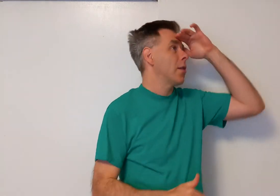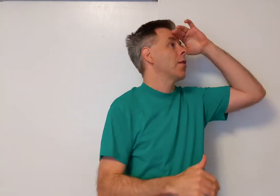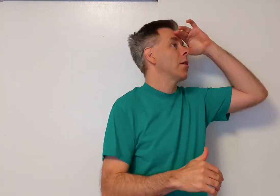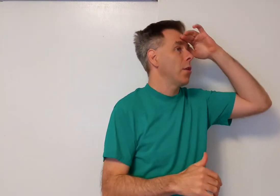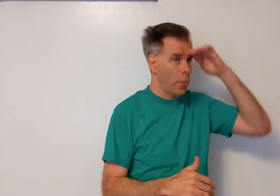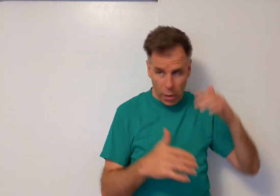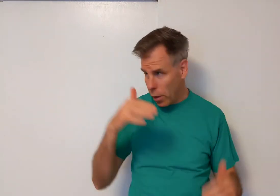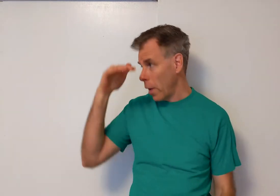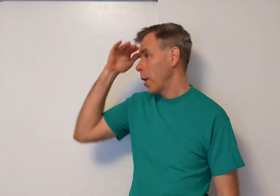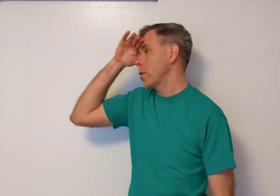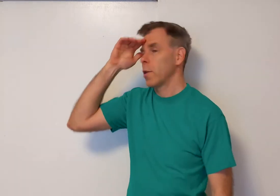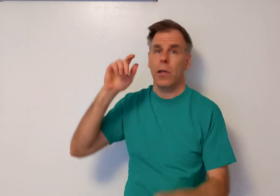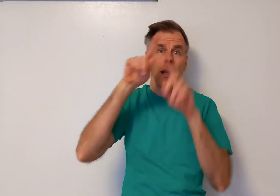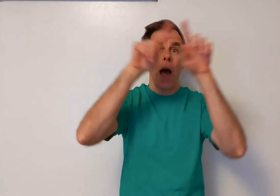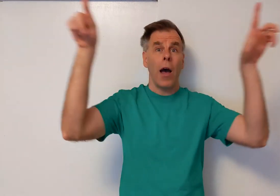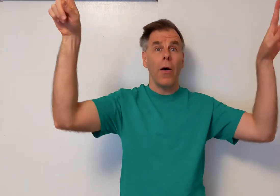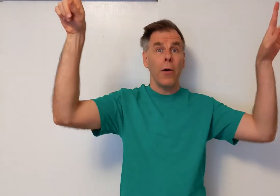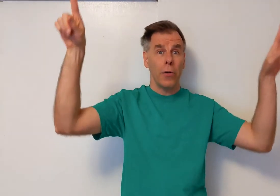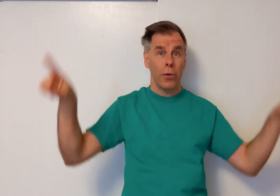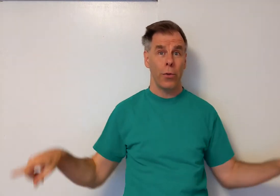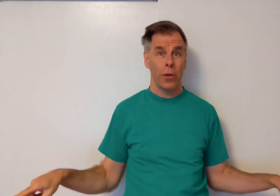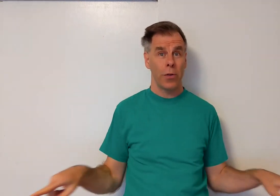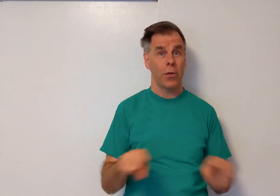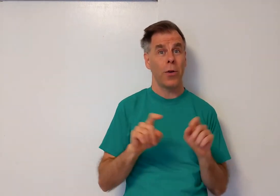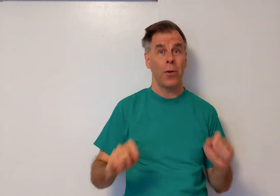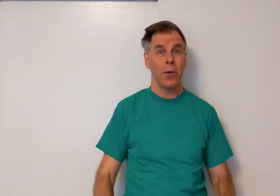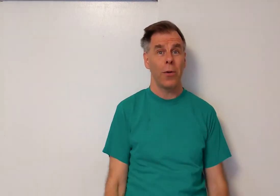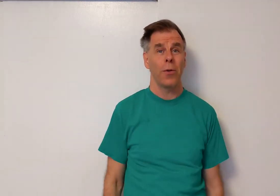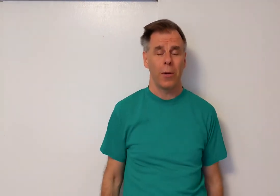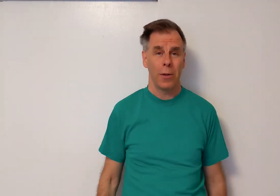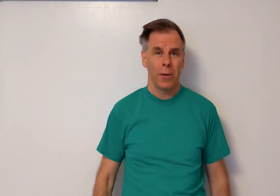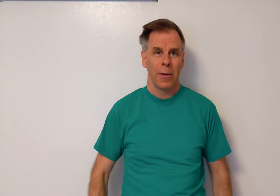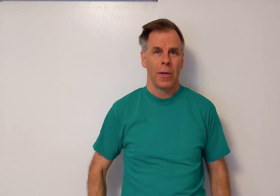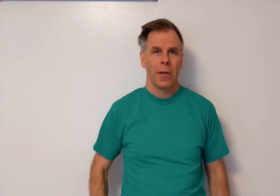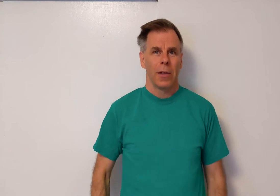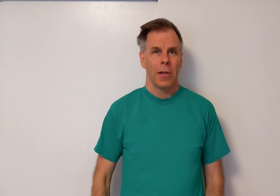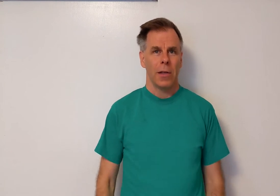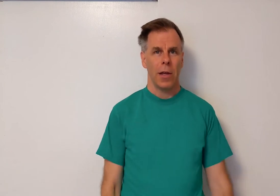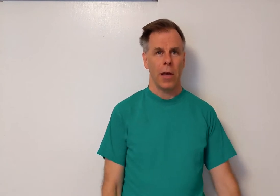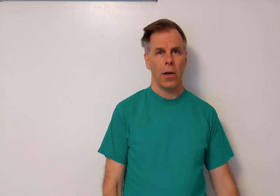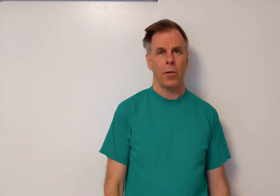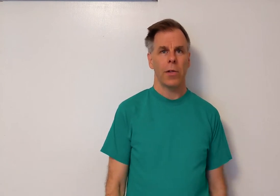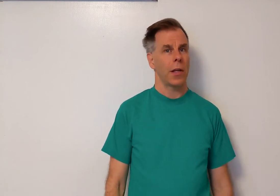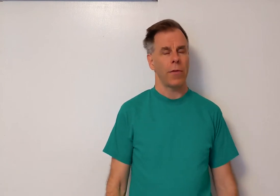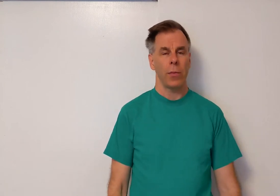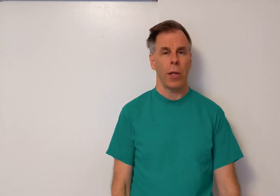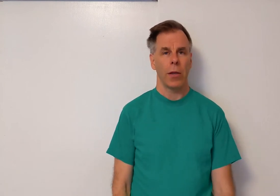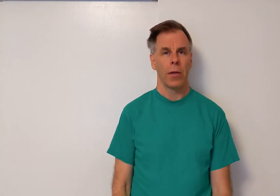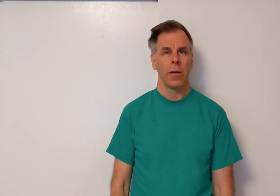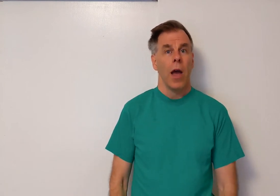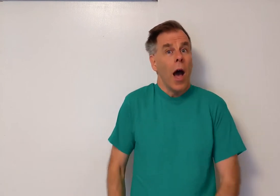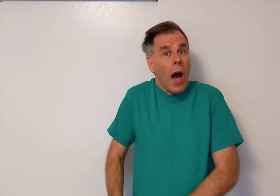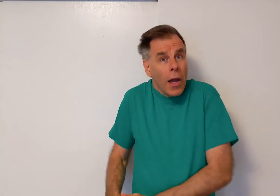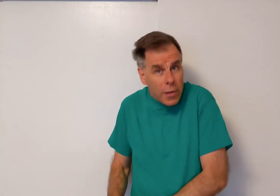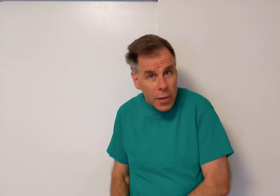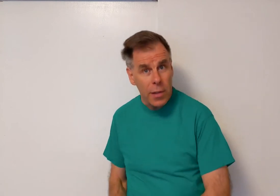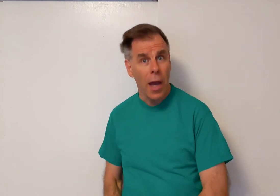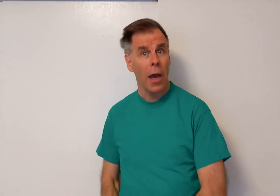see what I see out the window. Now sing after me. I stand